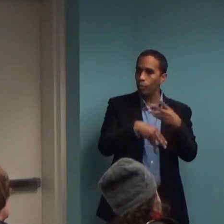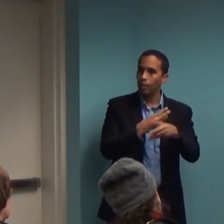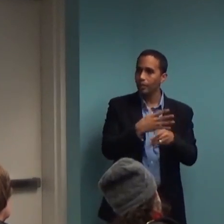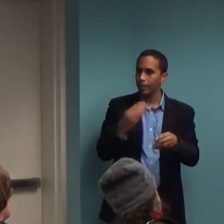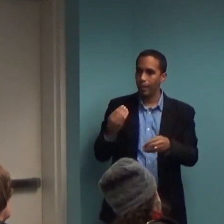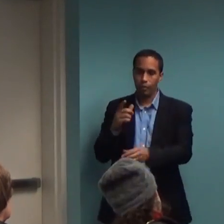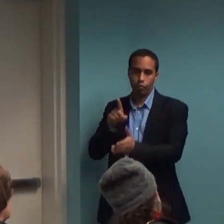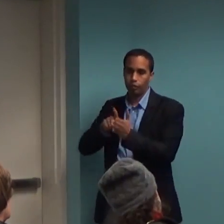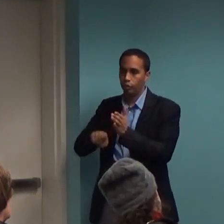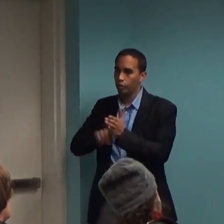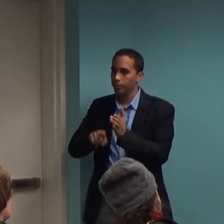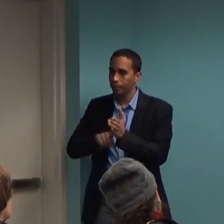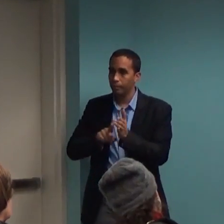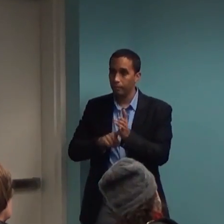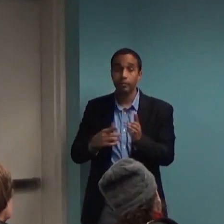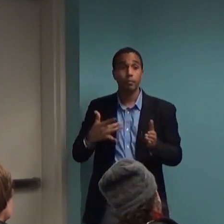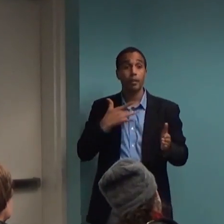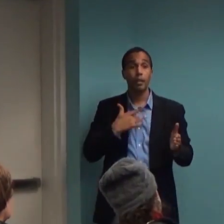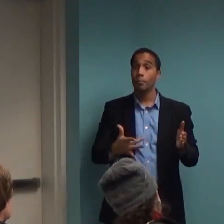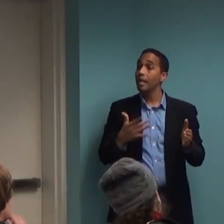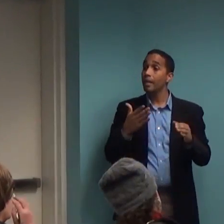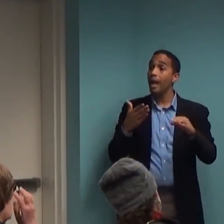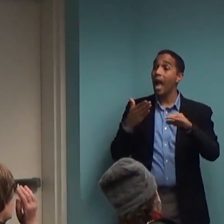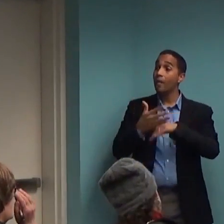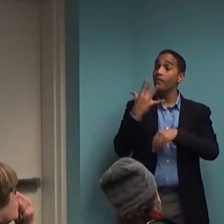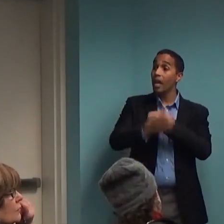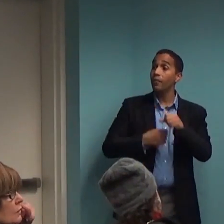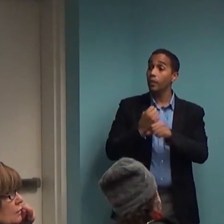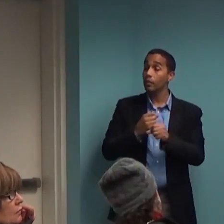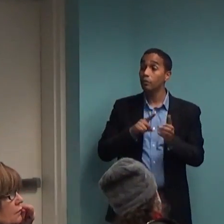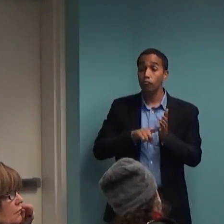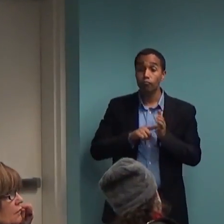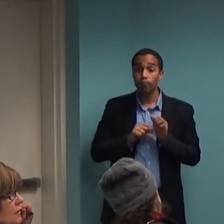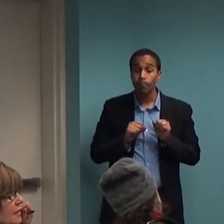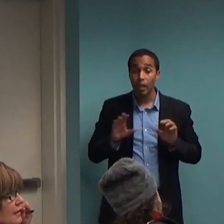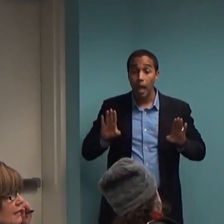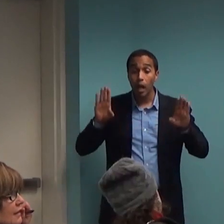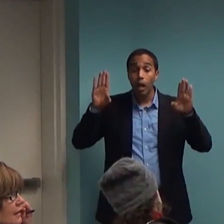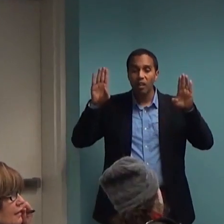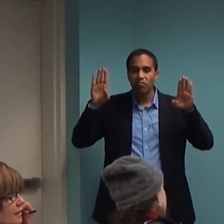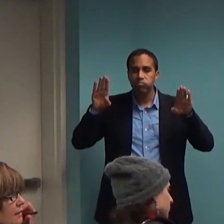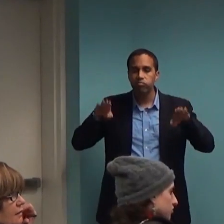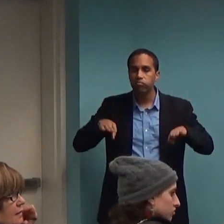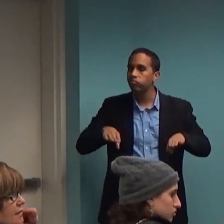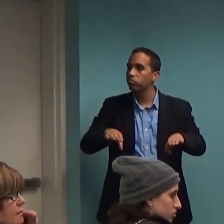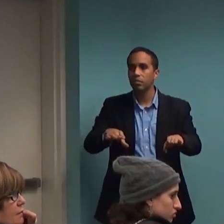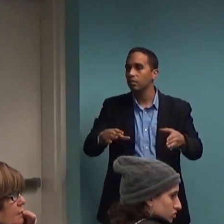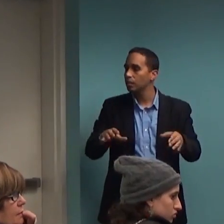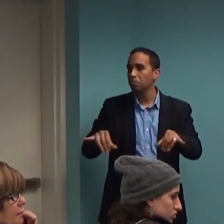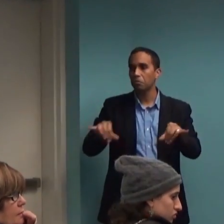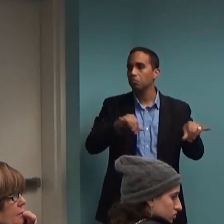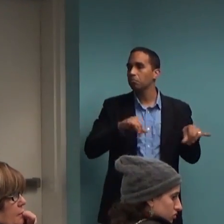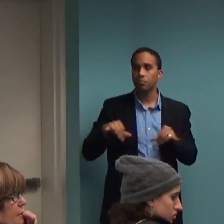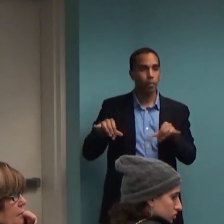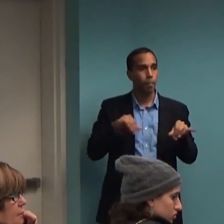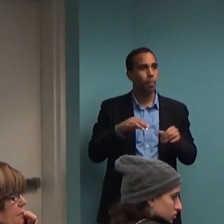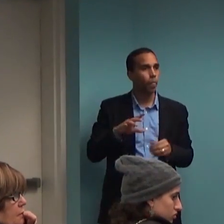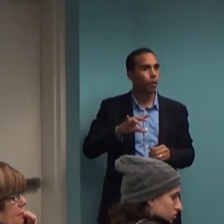moderate out over the long term in a lot of these things. But I was getting at the methodology issues. Just to support that there's also research where people going to